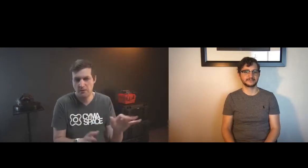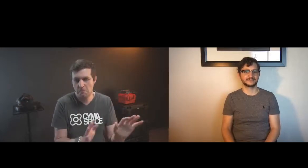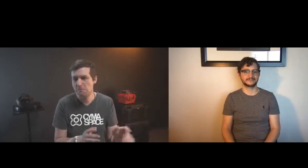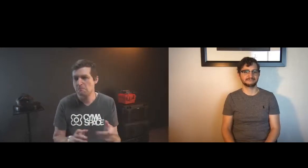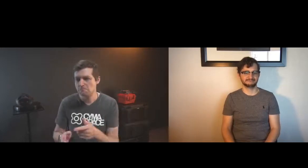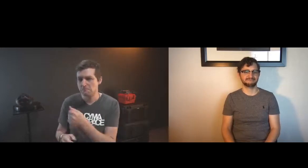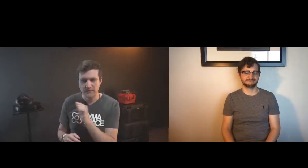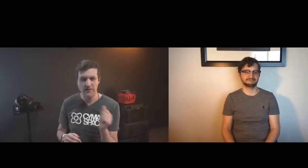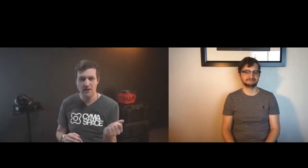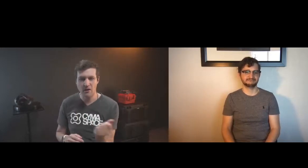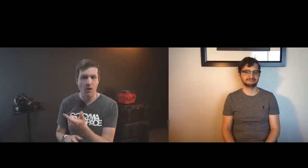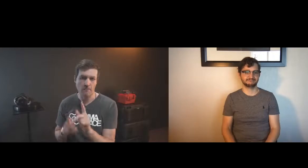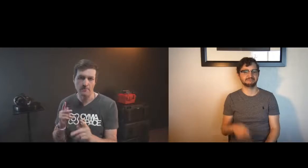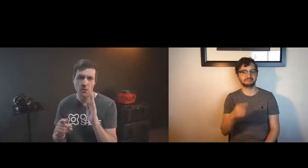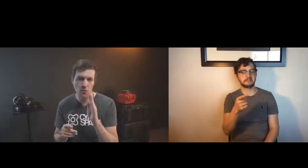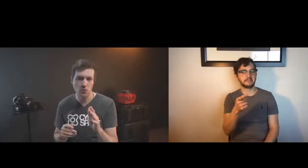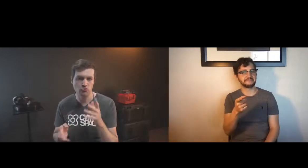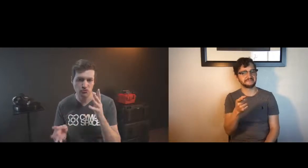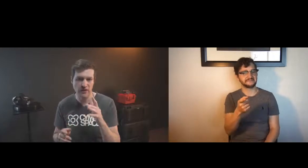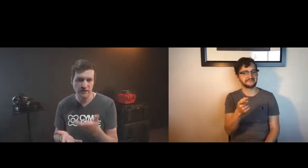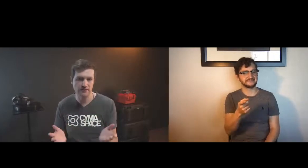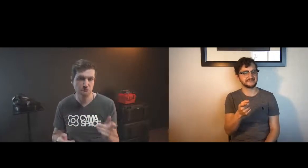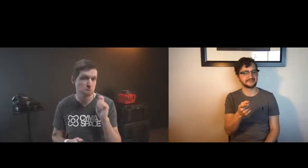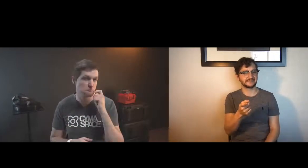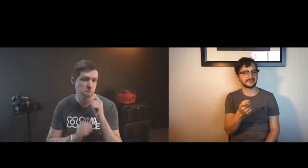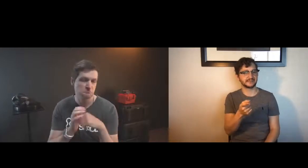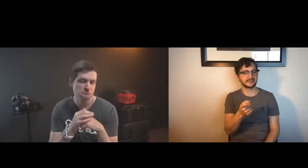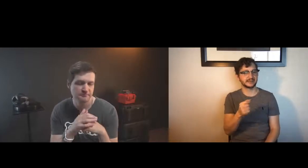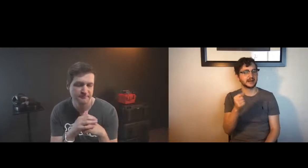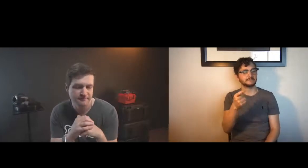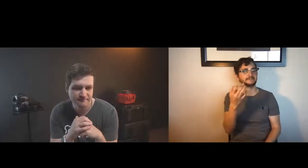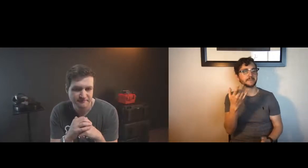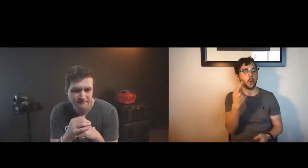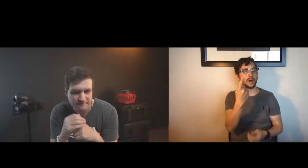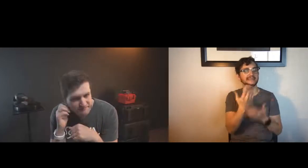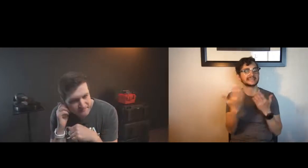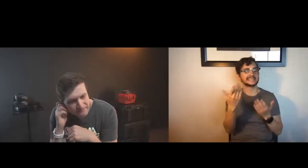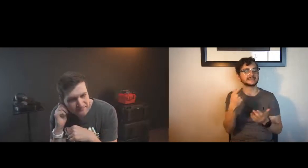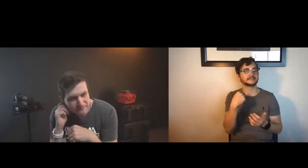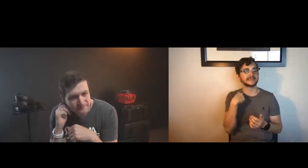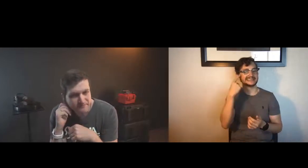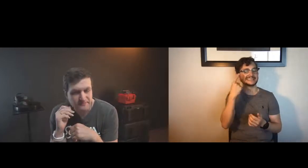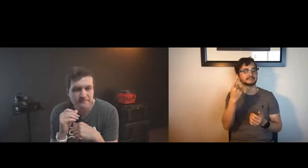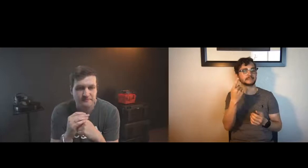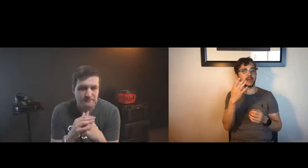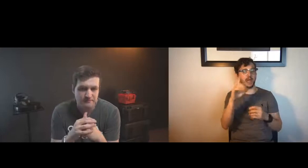to only have the power to be the creators all people will be able to create things and i think that's really cool